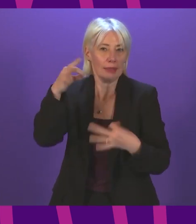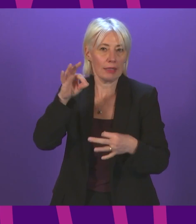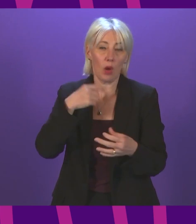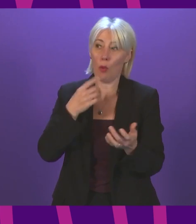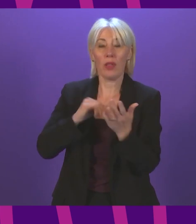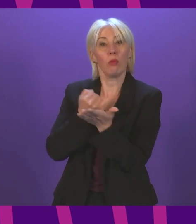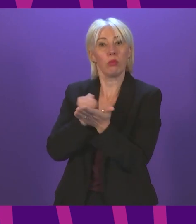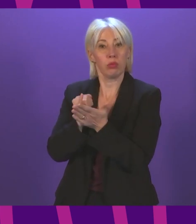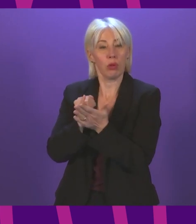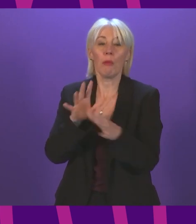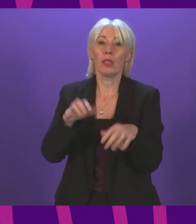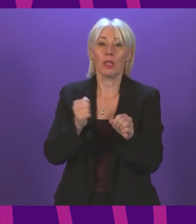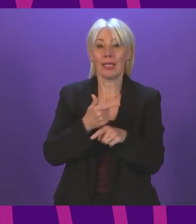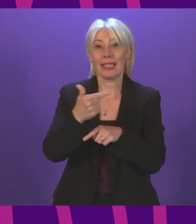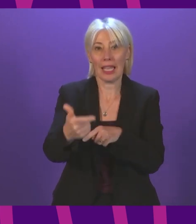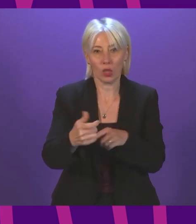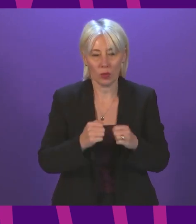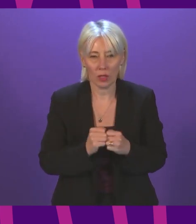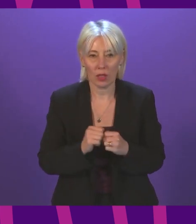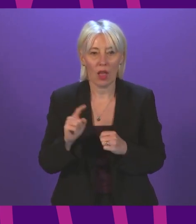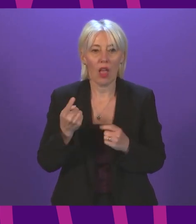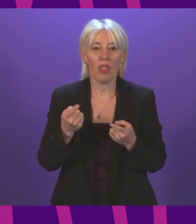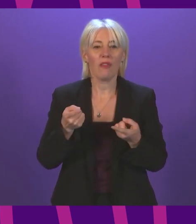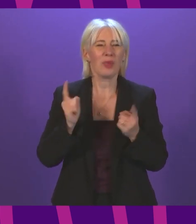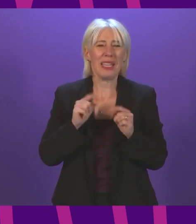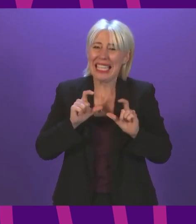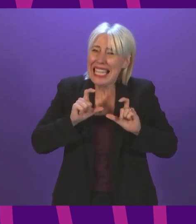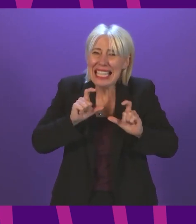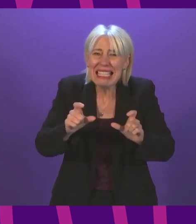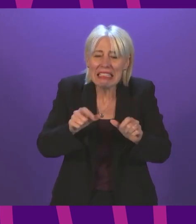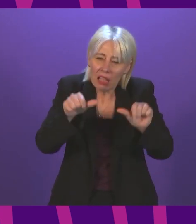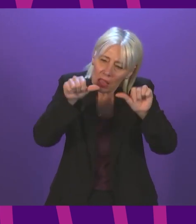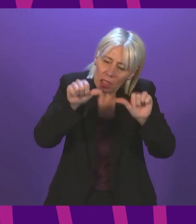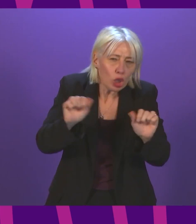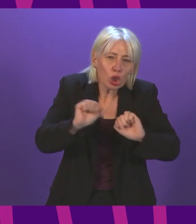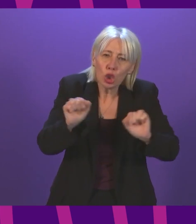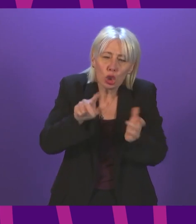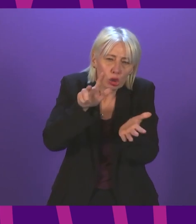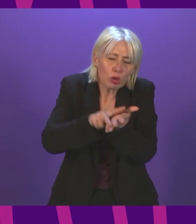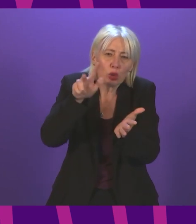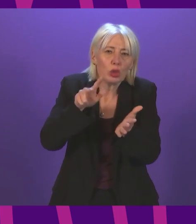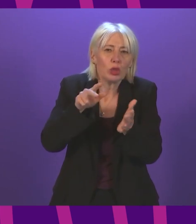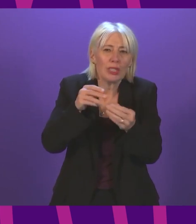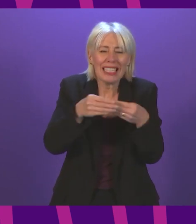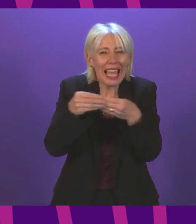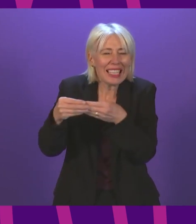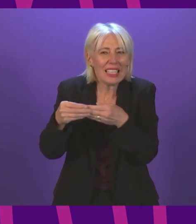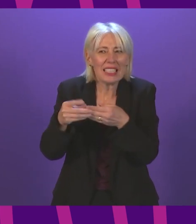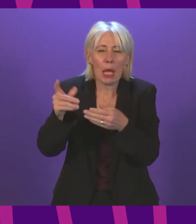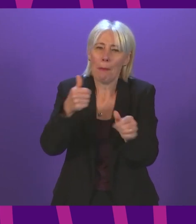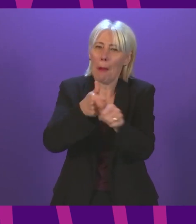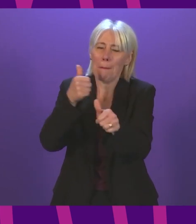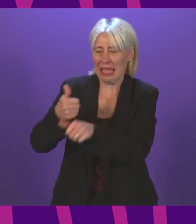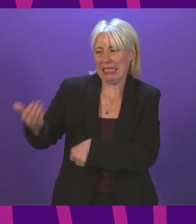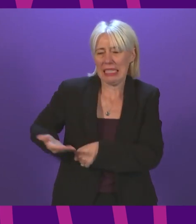force next week. And the First Minister is still finalising guidance and businesses are worried about the impact this will have